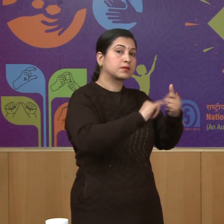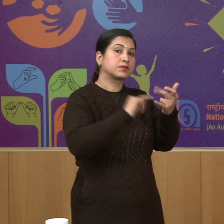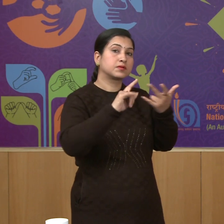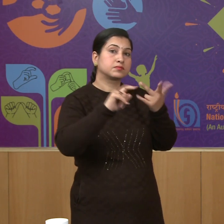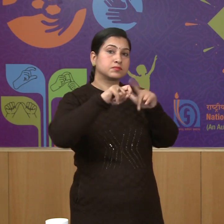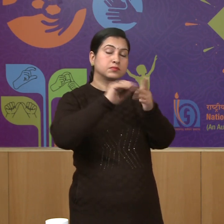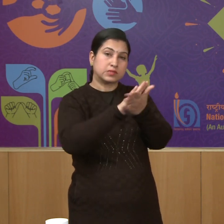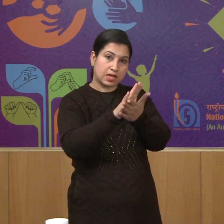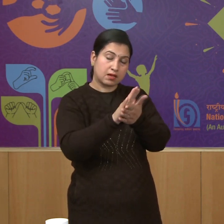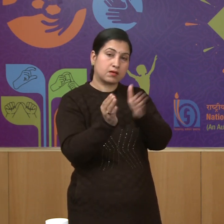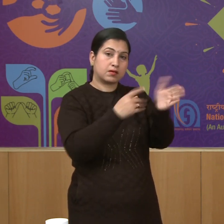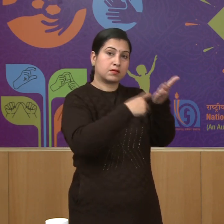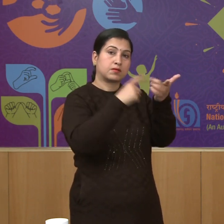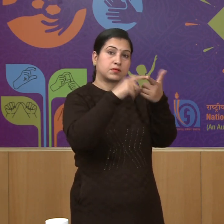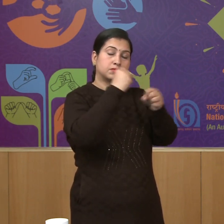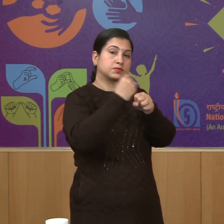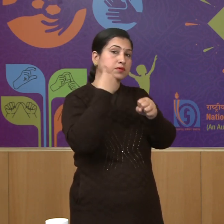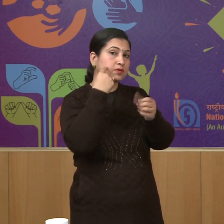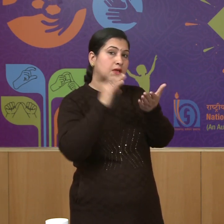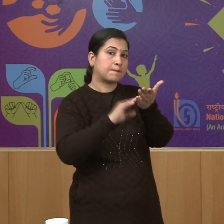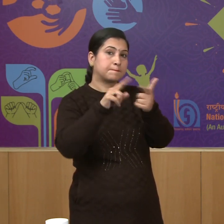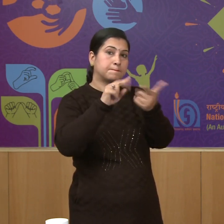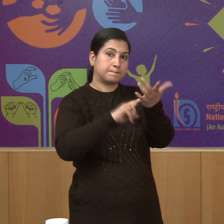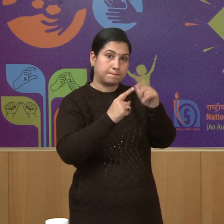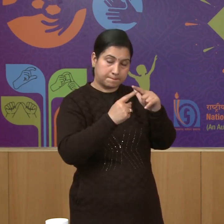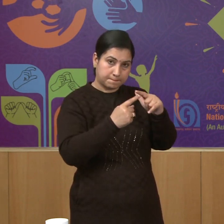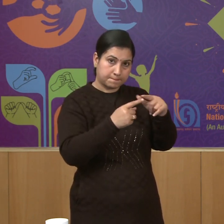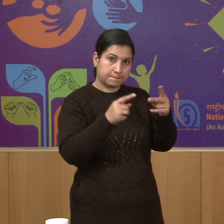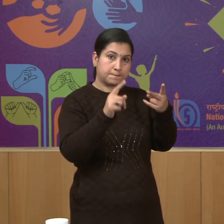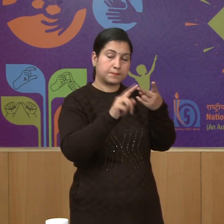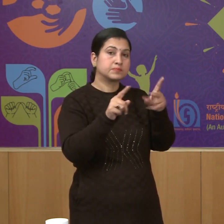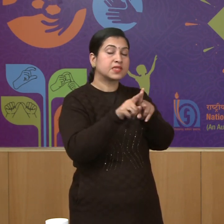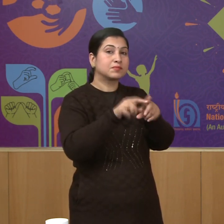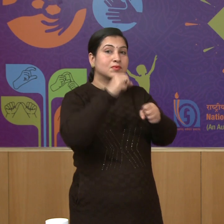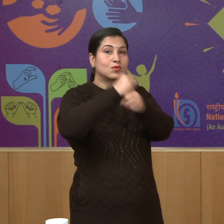Gurkha regiment